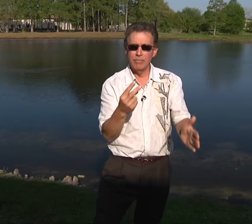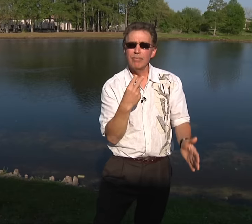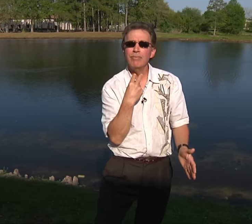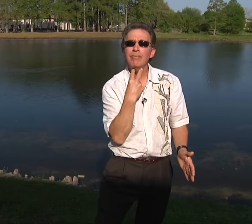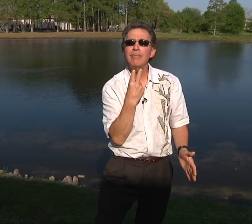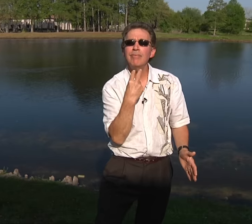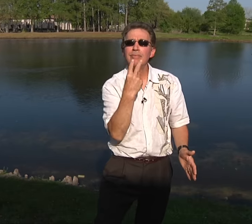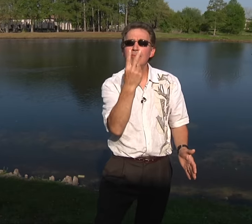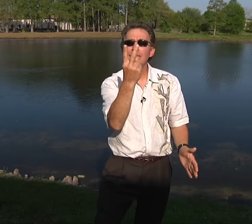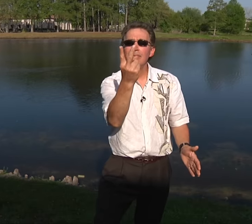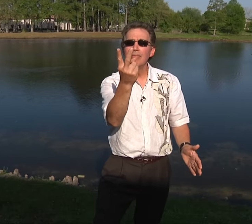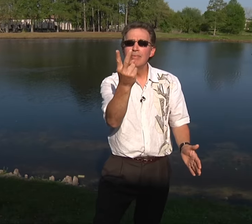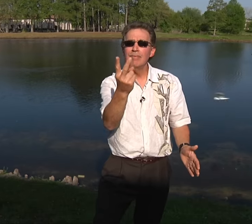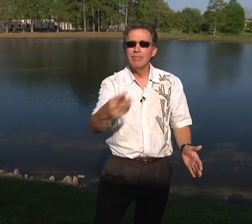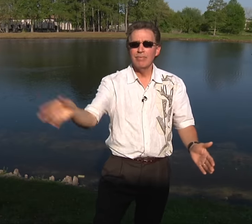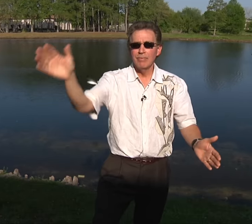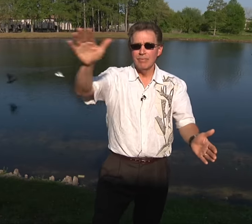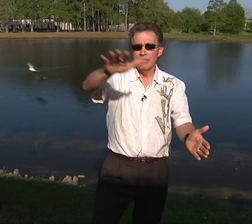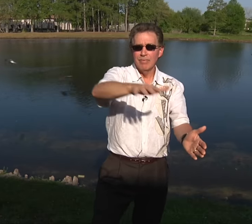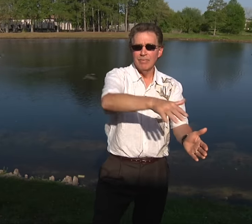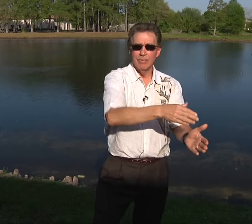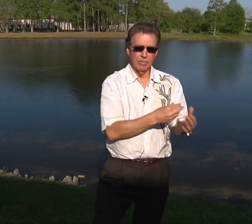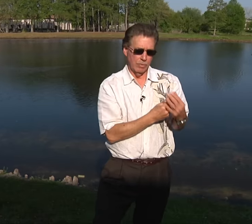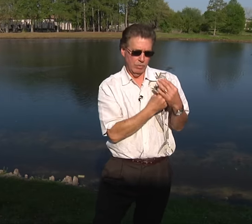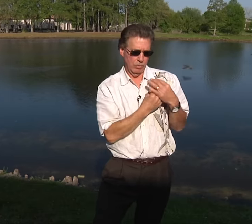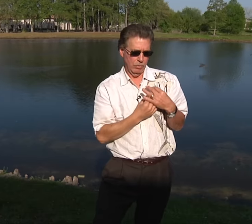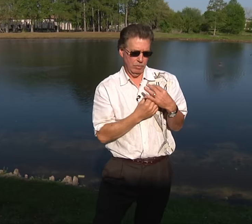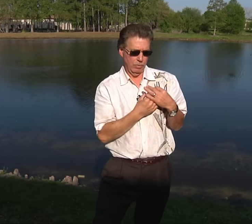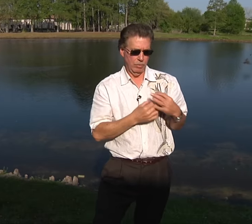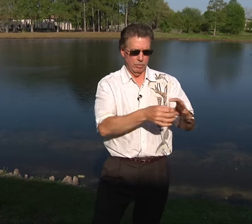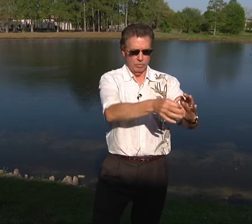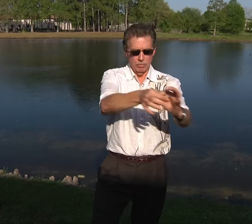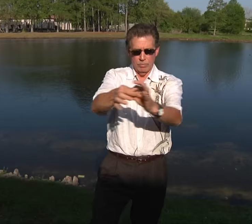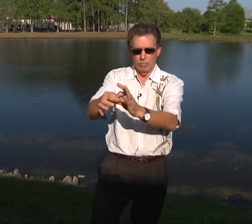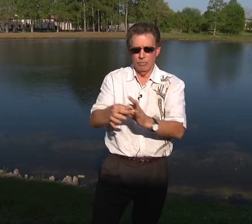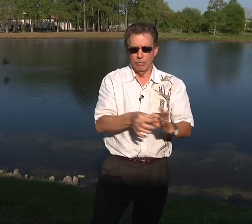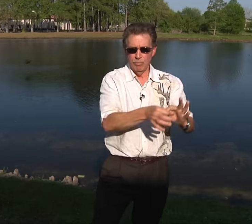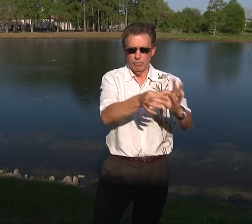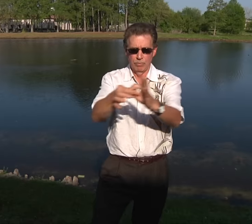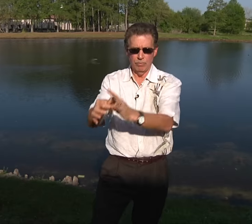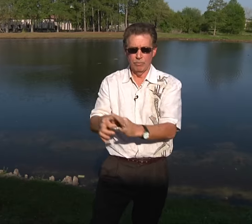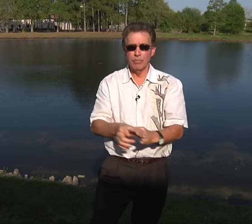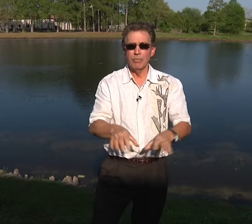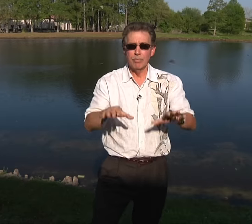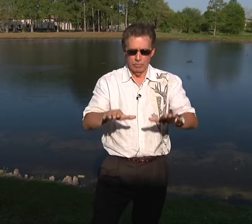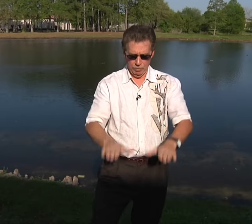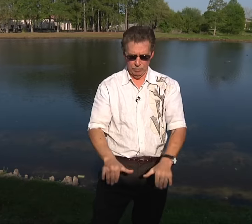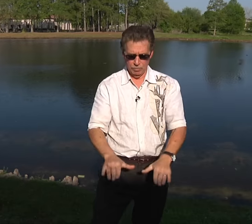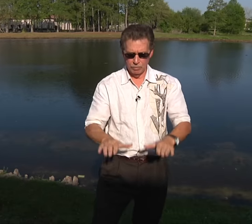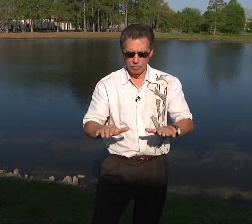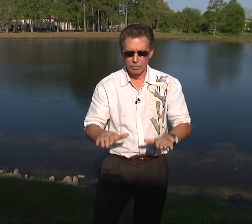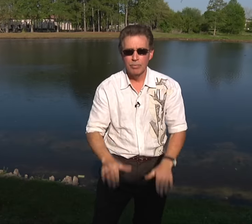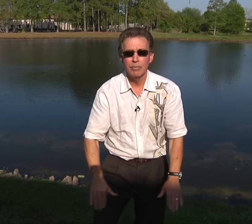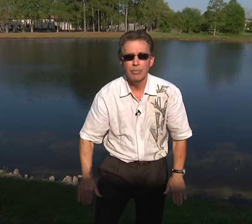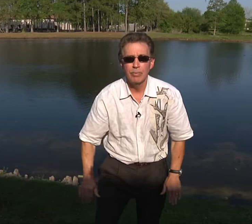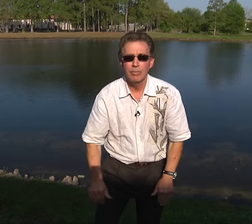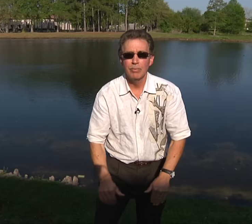voice, singing sweet and strong. One by one, they'll